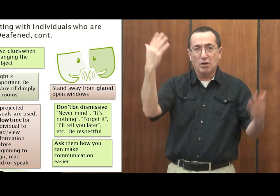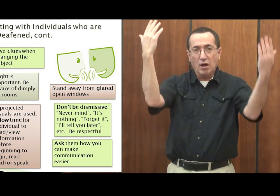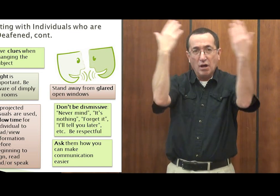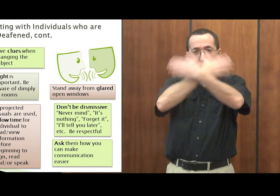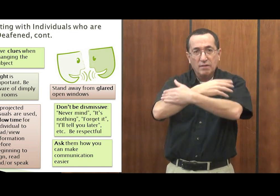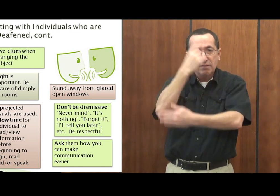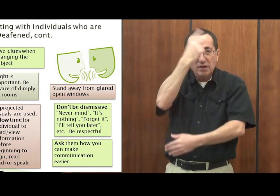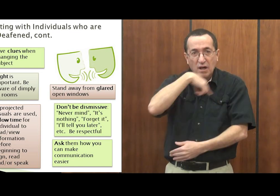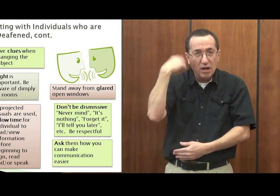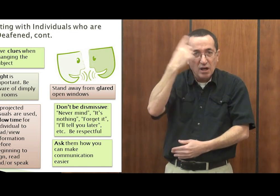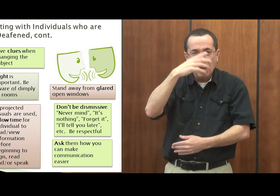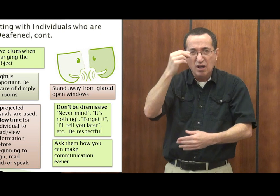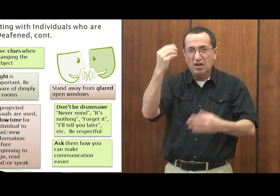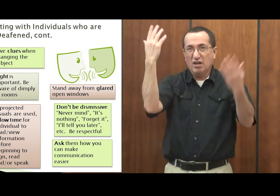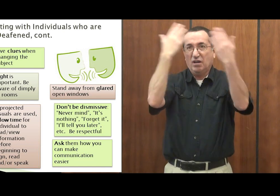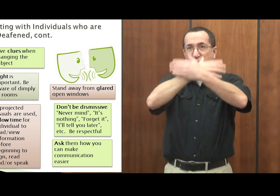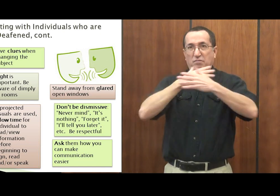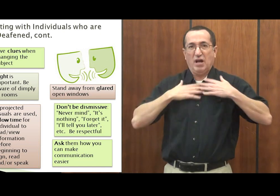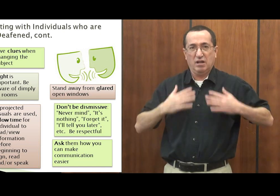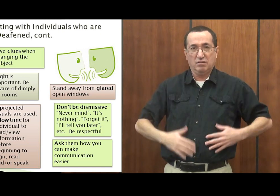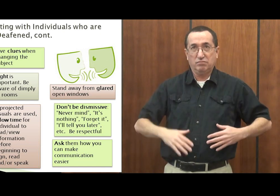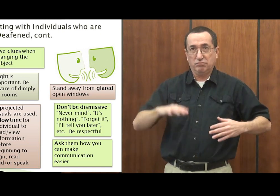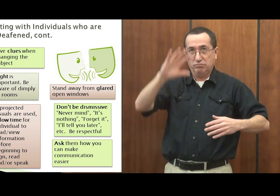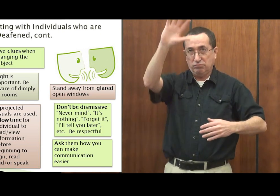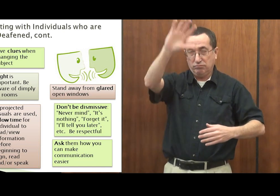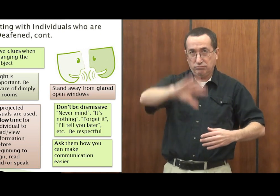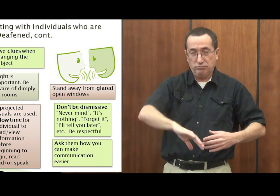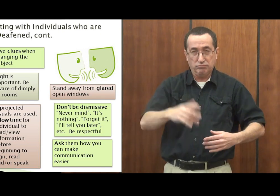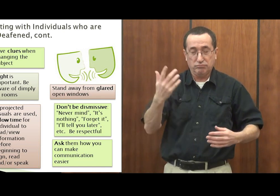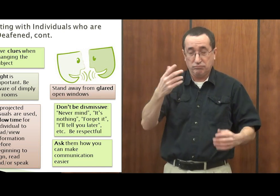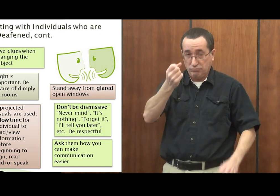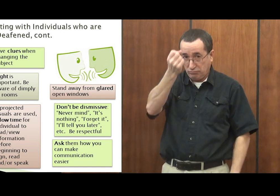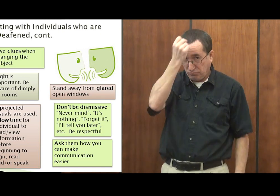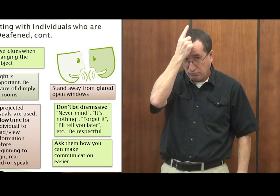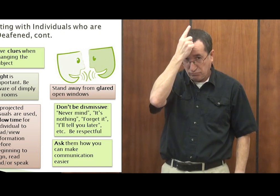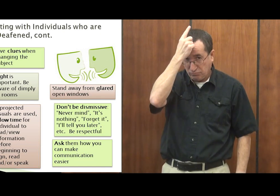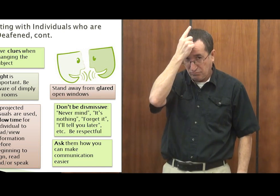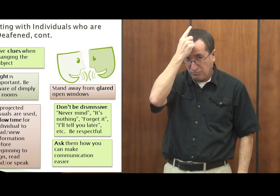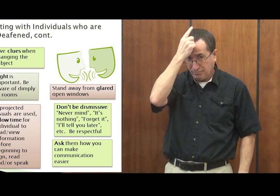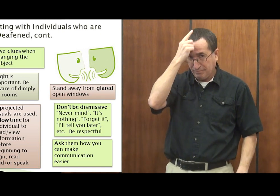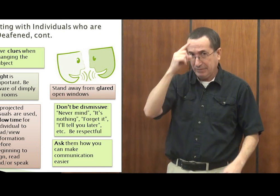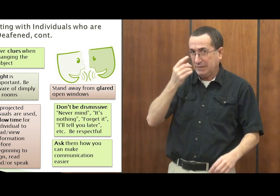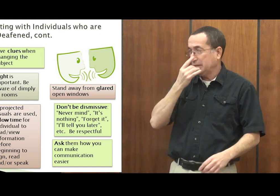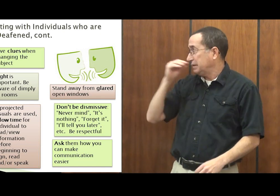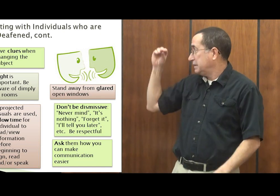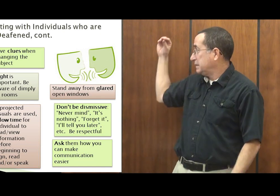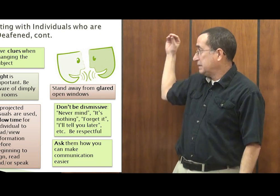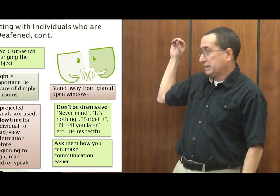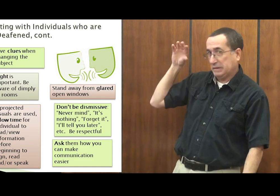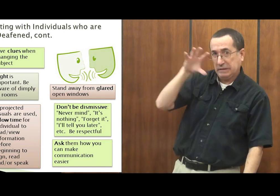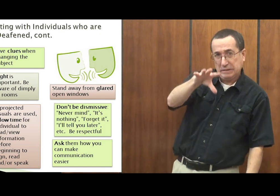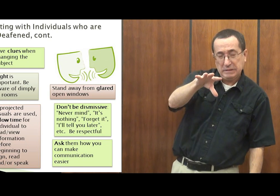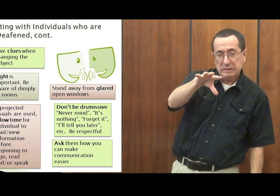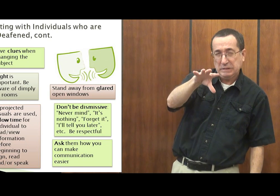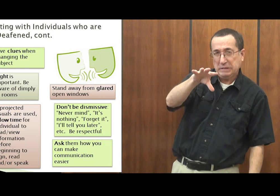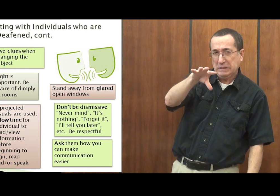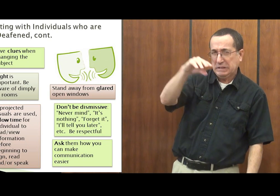a silhouette is what you're going to look like, is all it's going to look. You're not going be able to understand because you're being